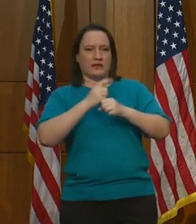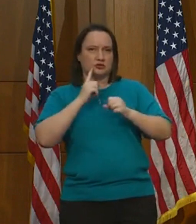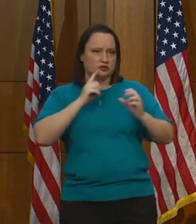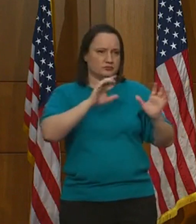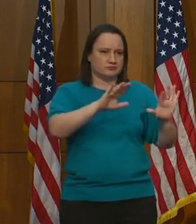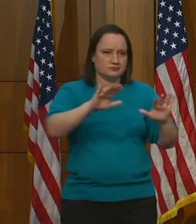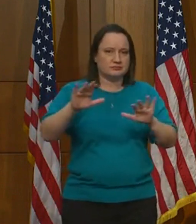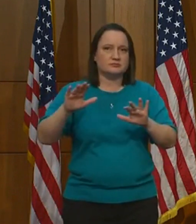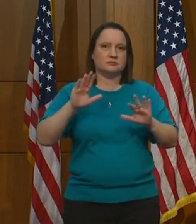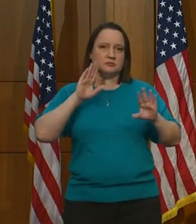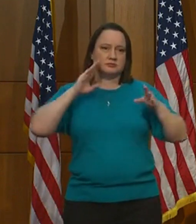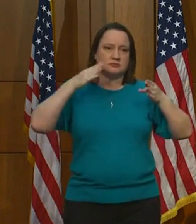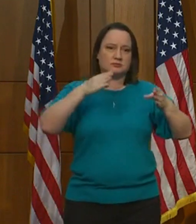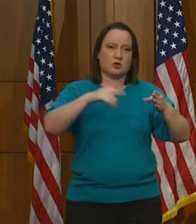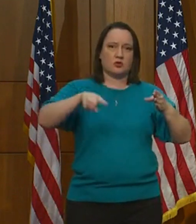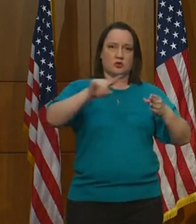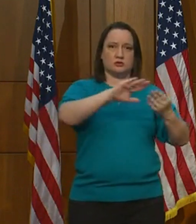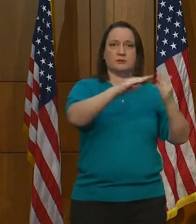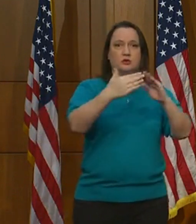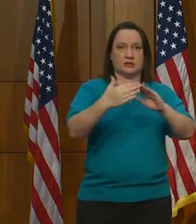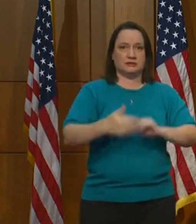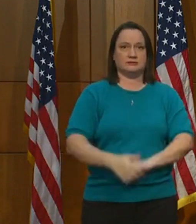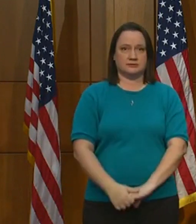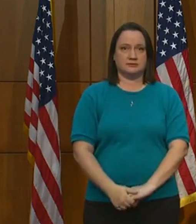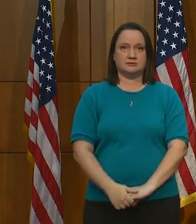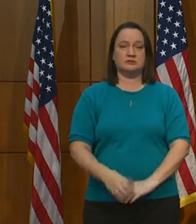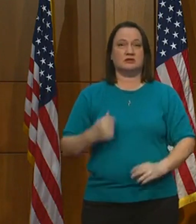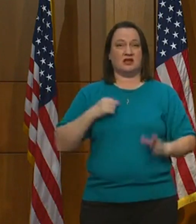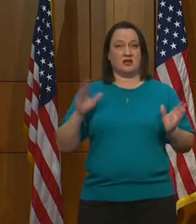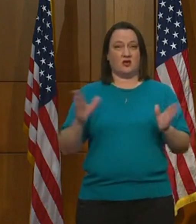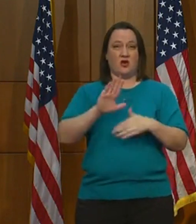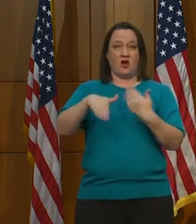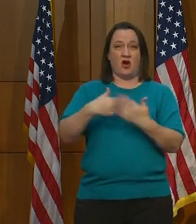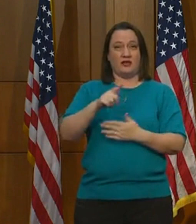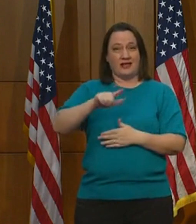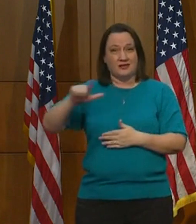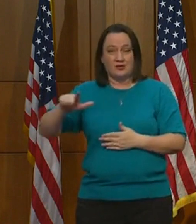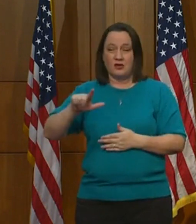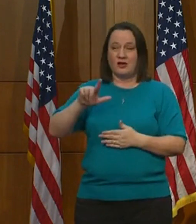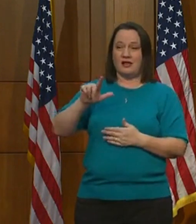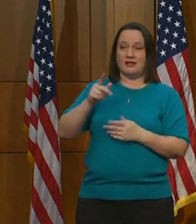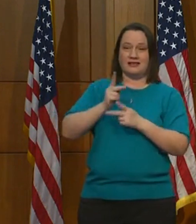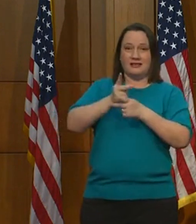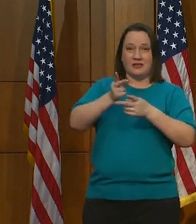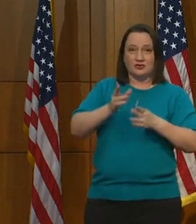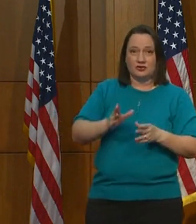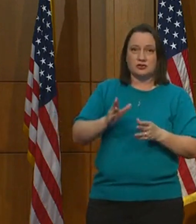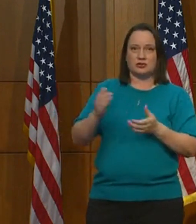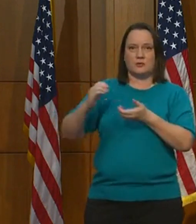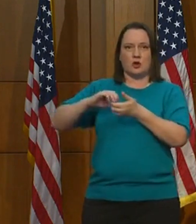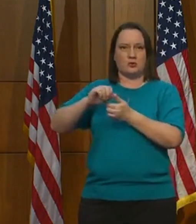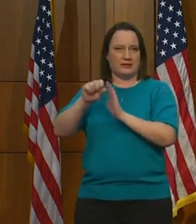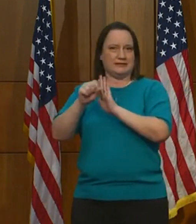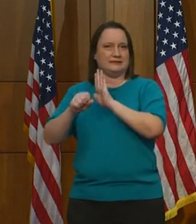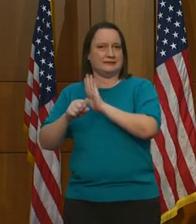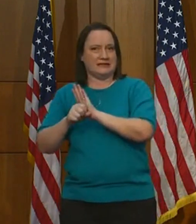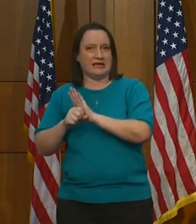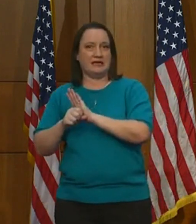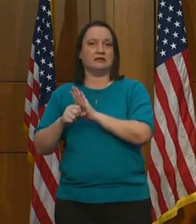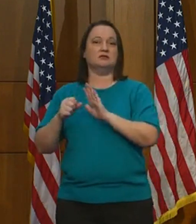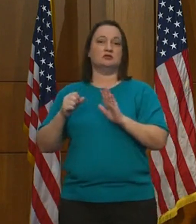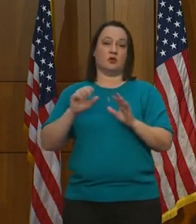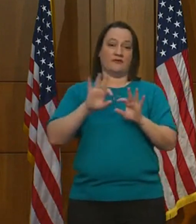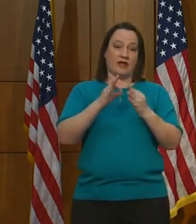I urge all landlords and lenders to partner with the state on this effort so we can help families get